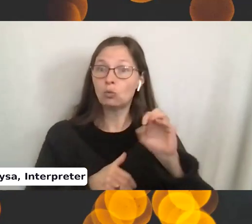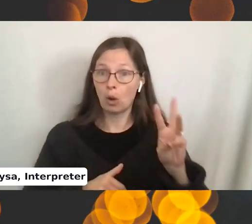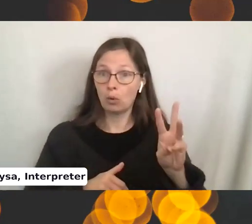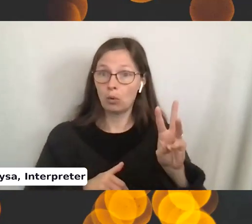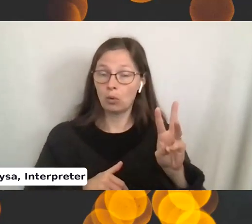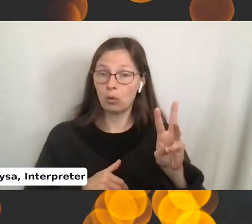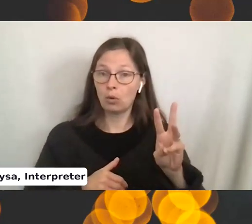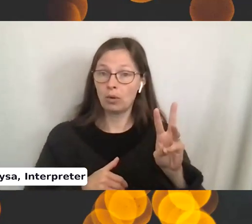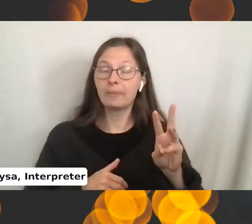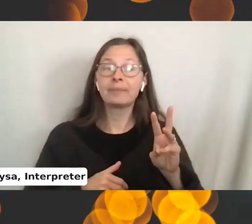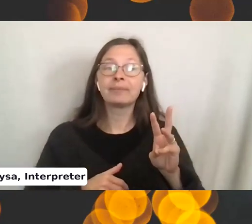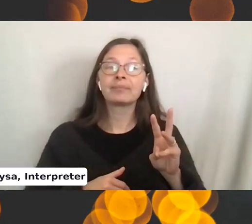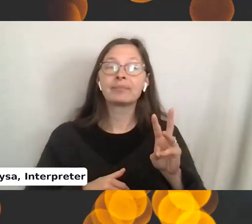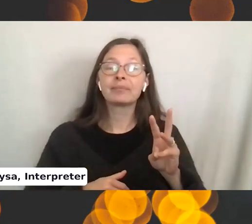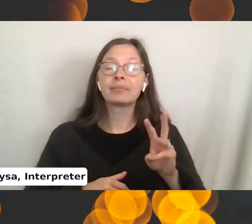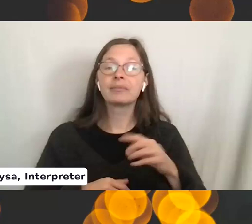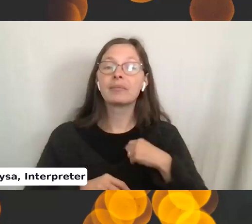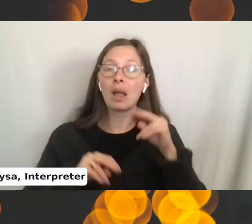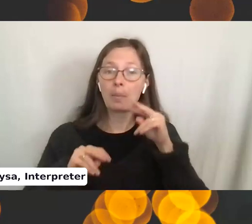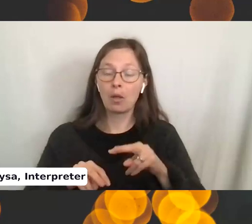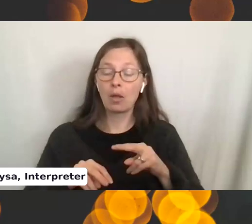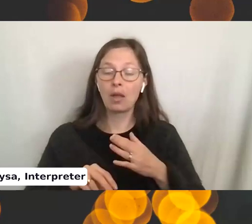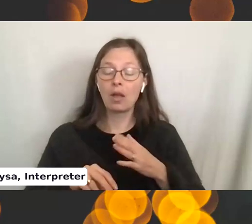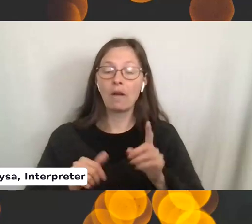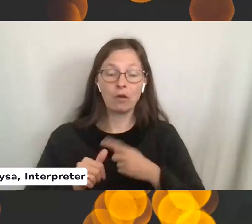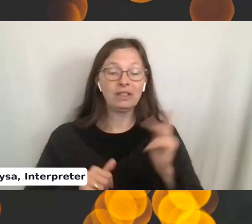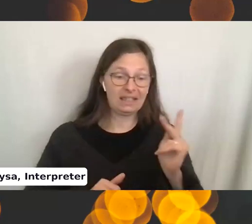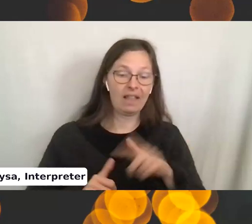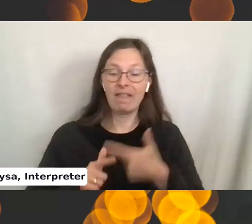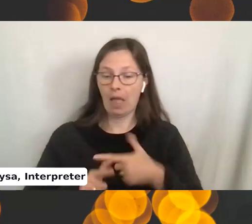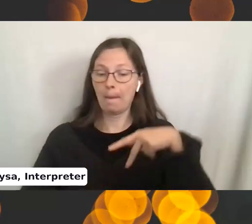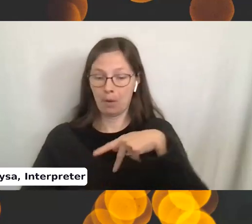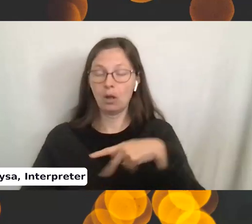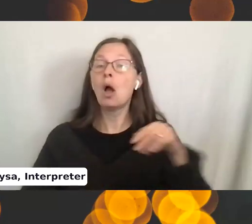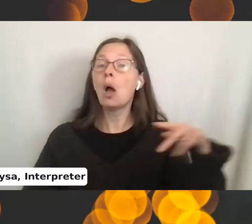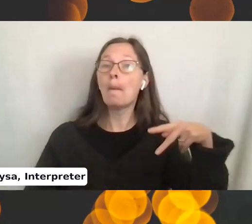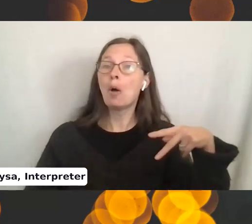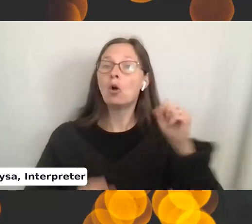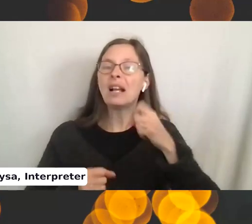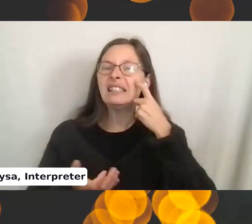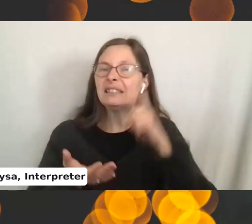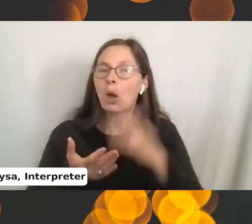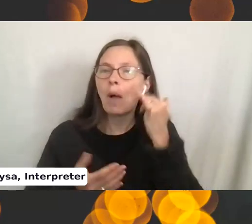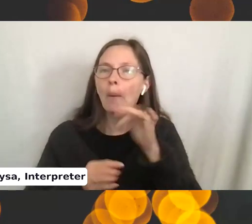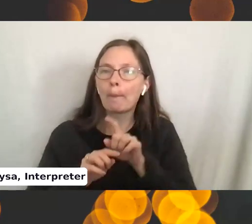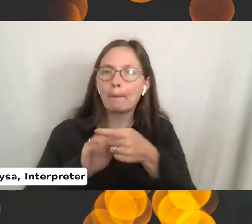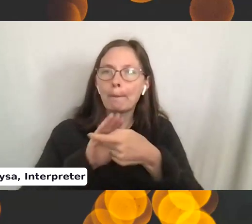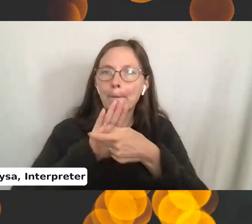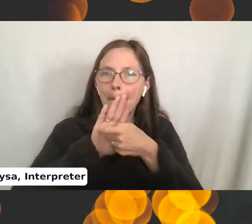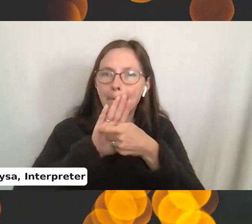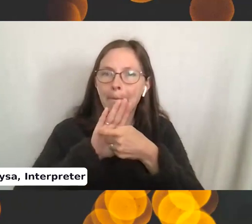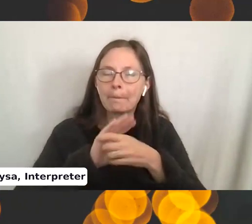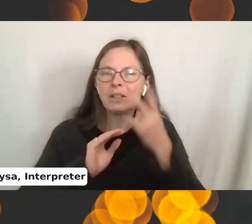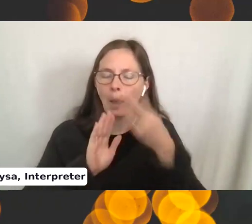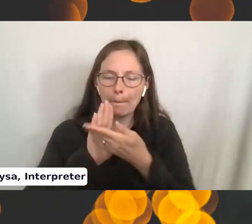if I'm looking at first a knit stitch, then a purl. And a purl, you can tell because it has a little bump right up next to the needle.